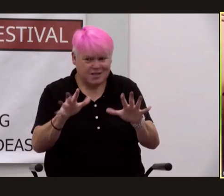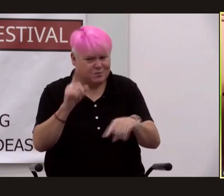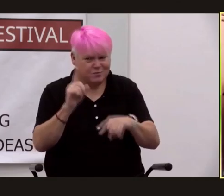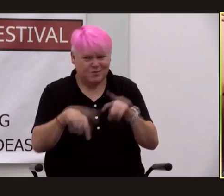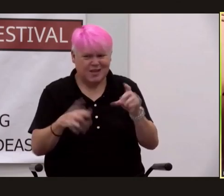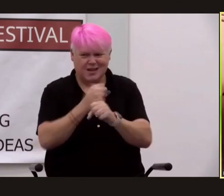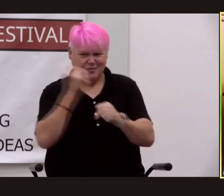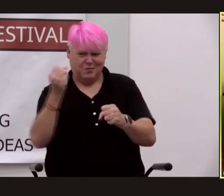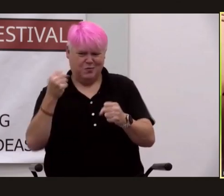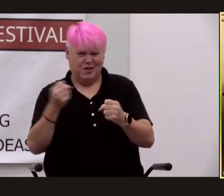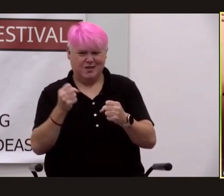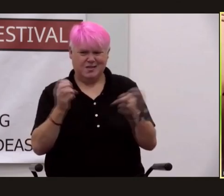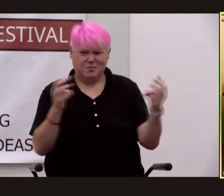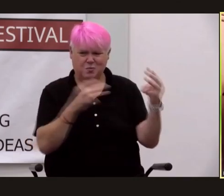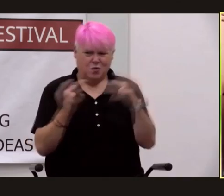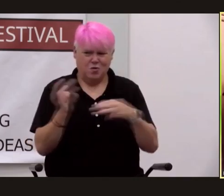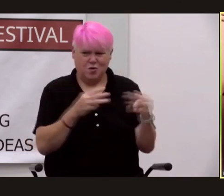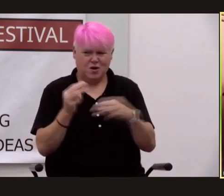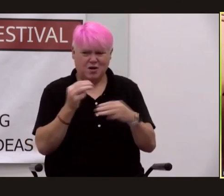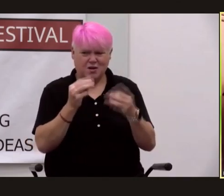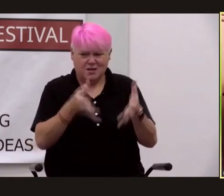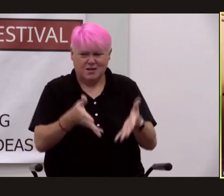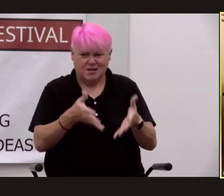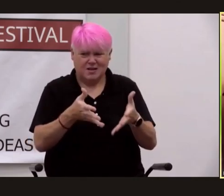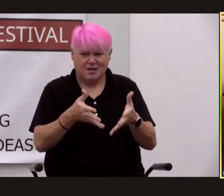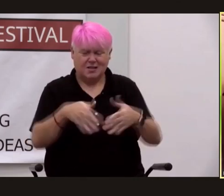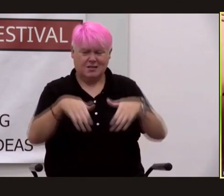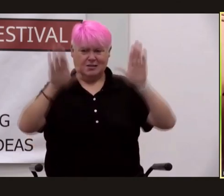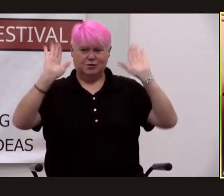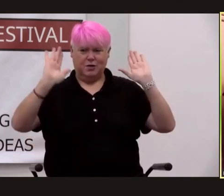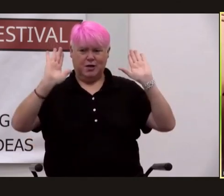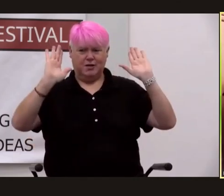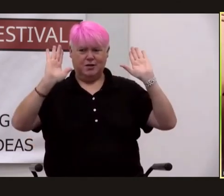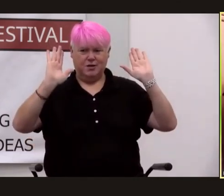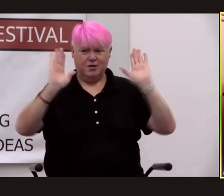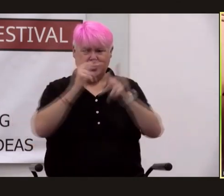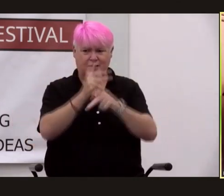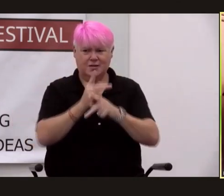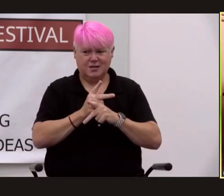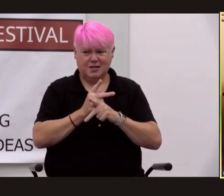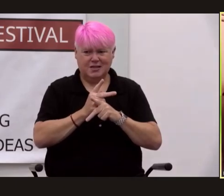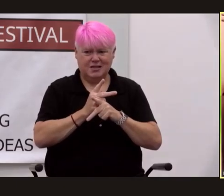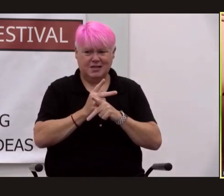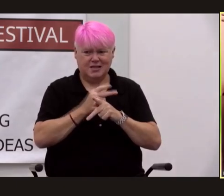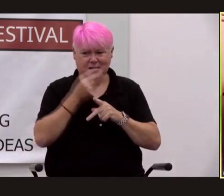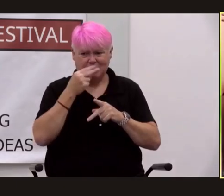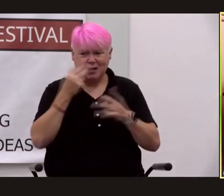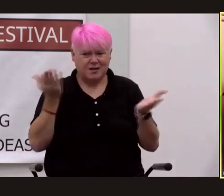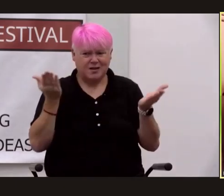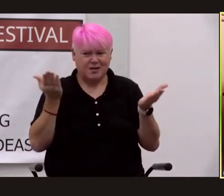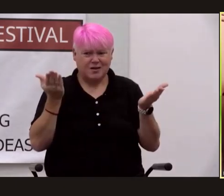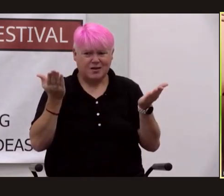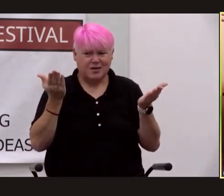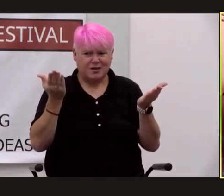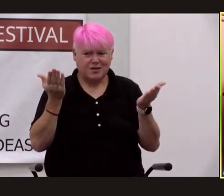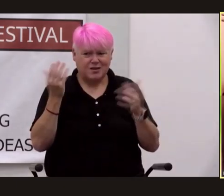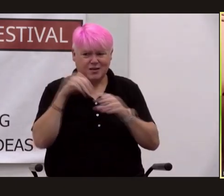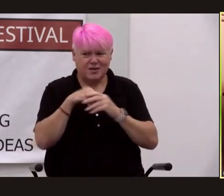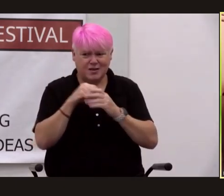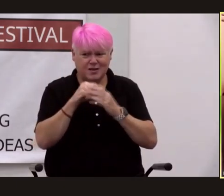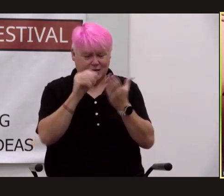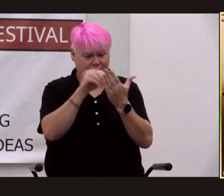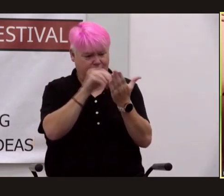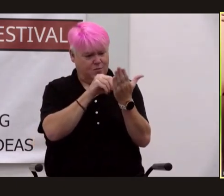know we can't win this war let's just let us surrender we'll keep the emperor he's holy to us name any other terms we'll stand down